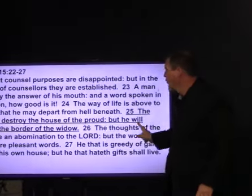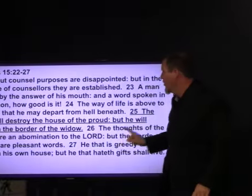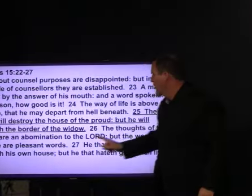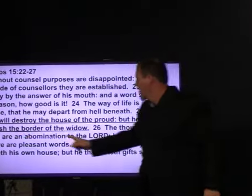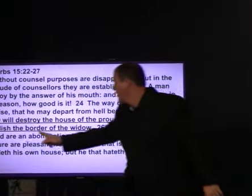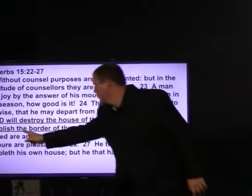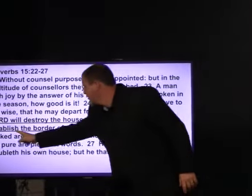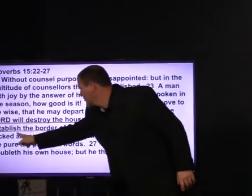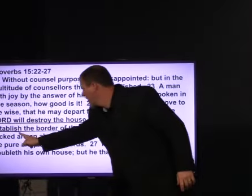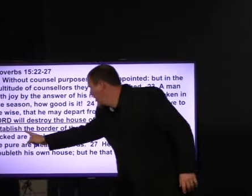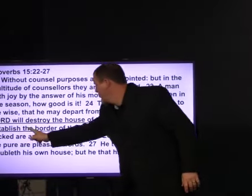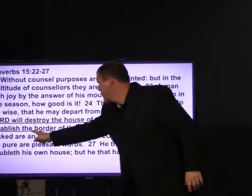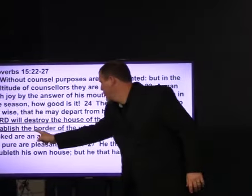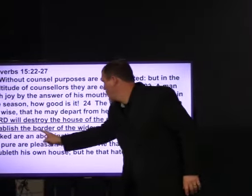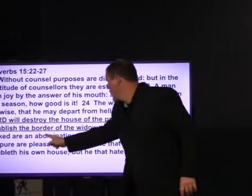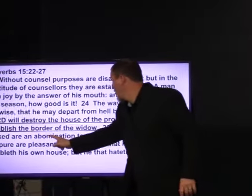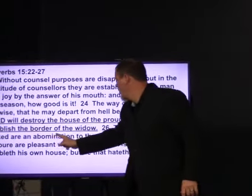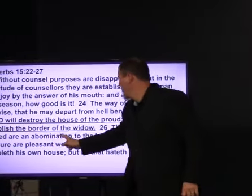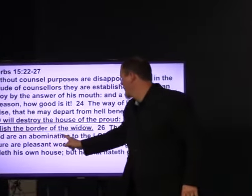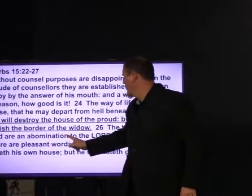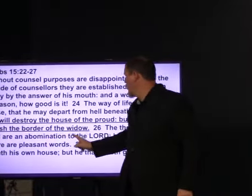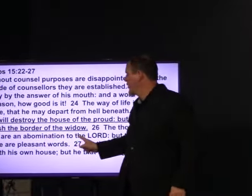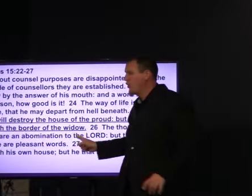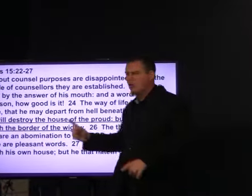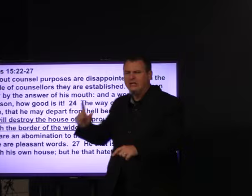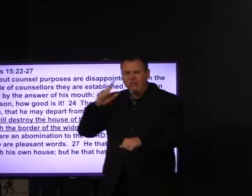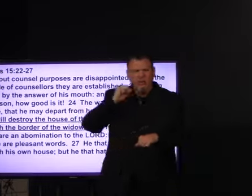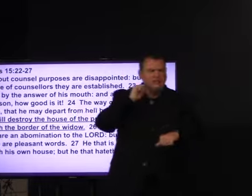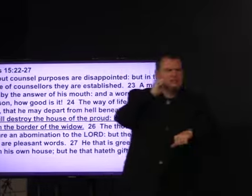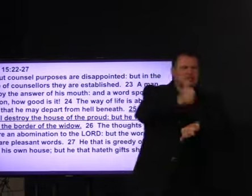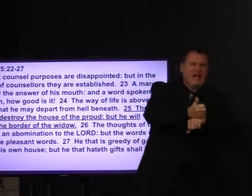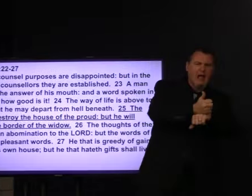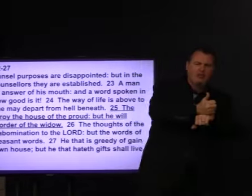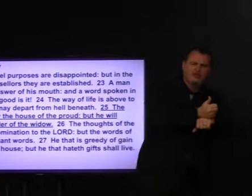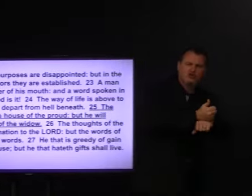a place. he will establish the border of the myth